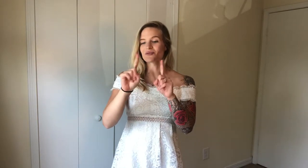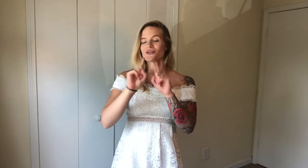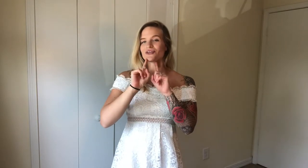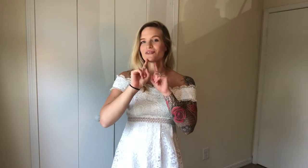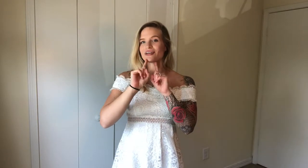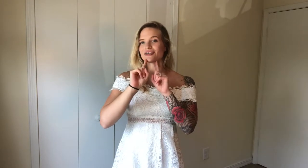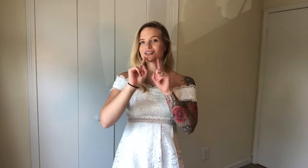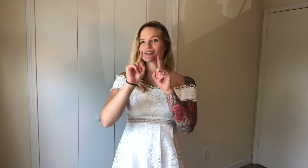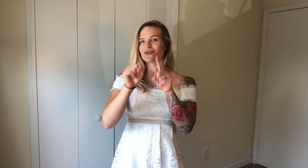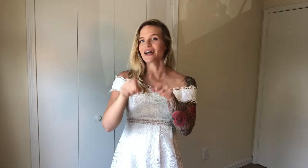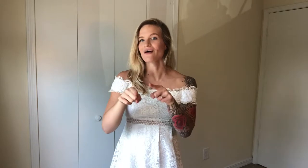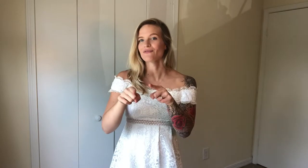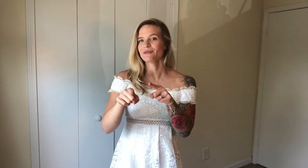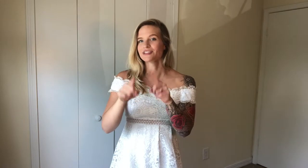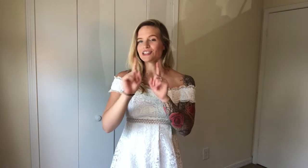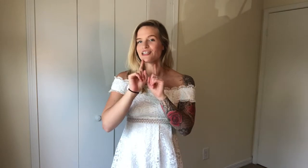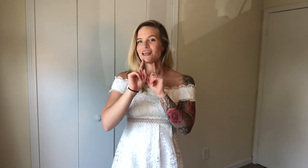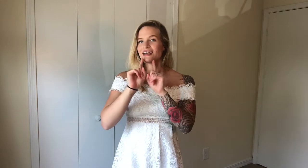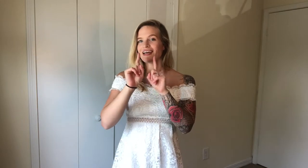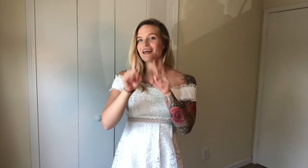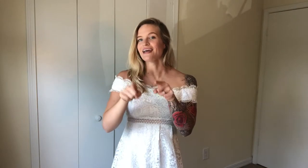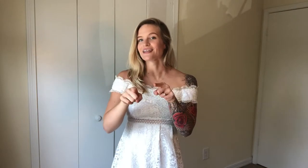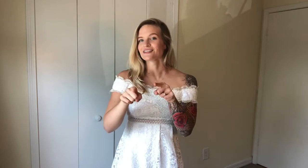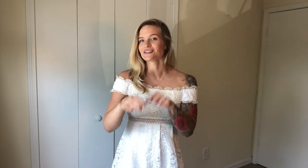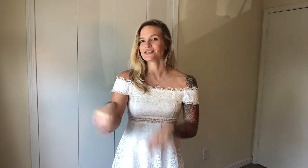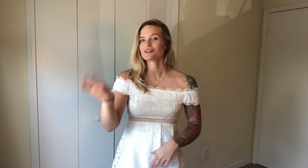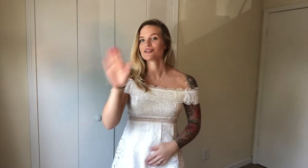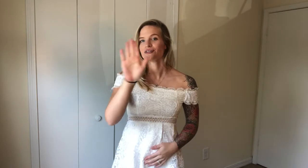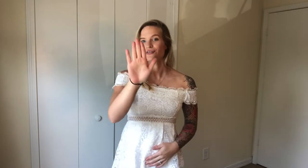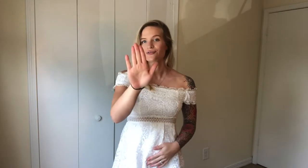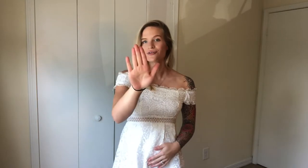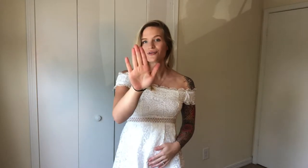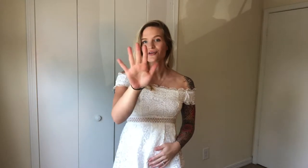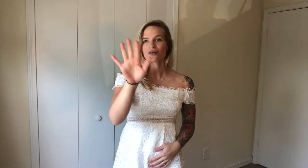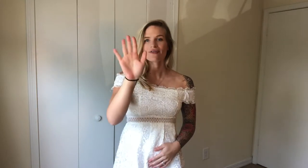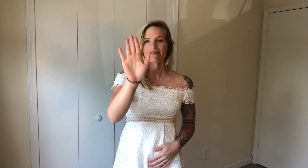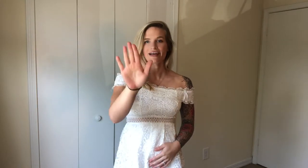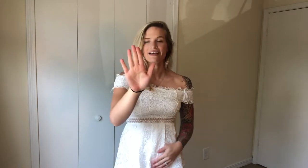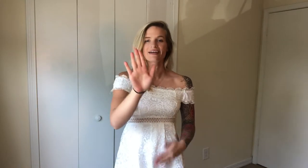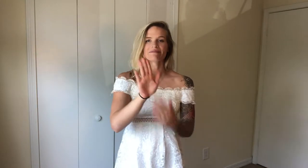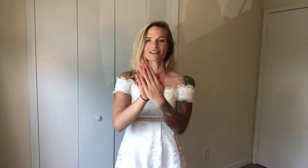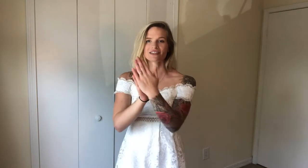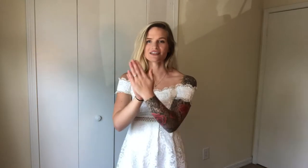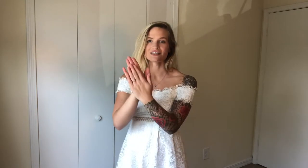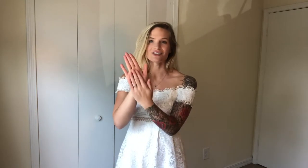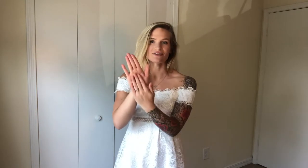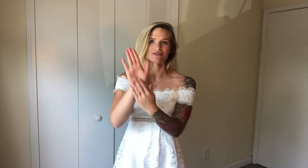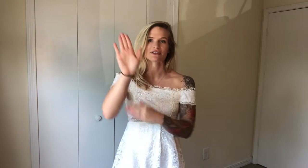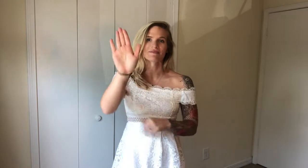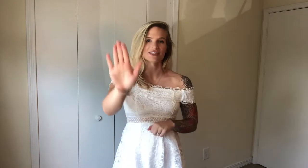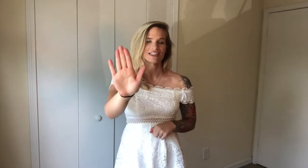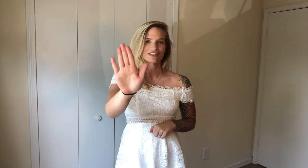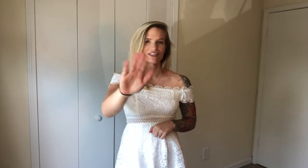both your fingers going out from your chin. Answers to your, flat hand, because it shows possession,